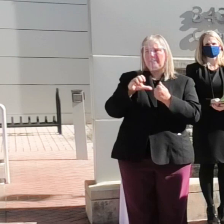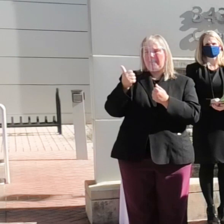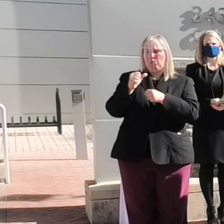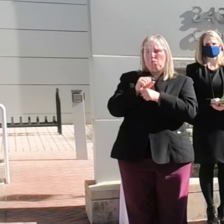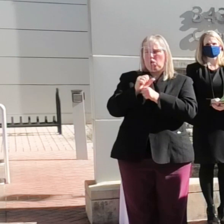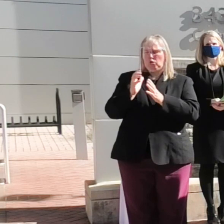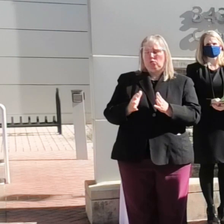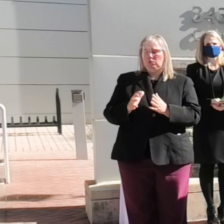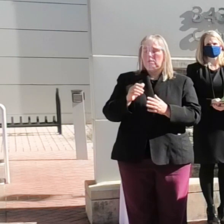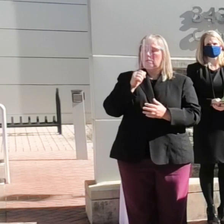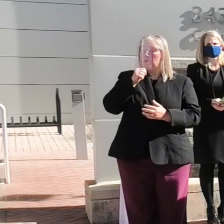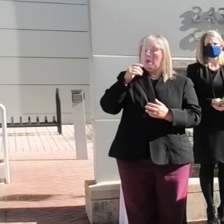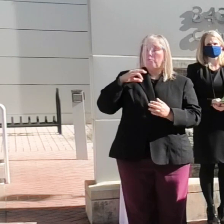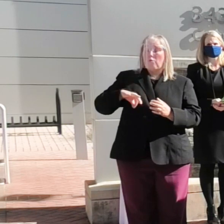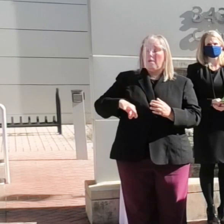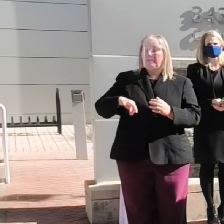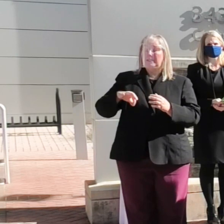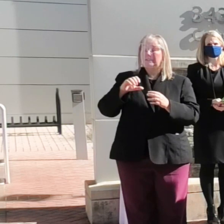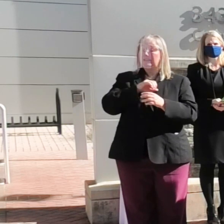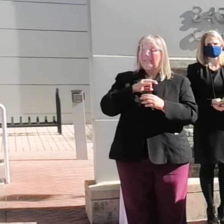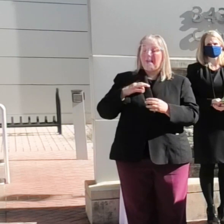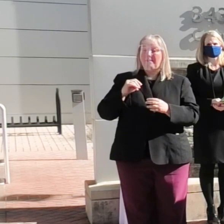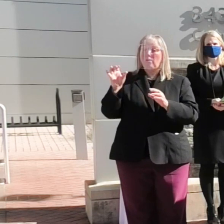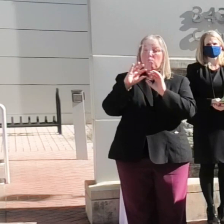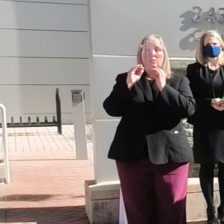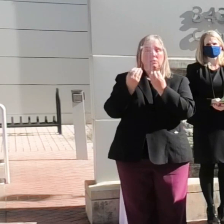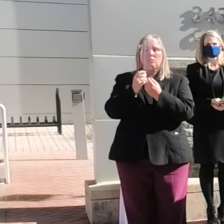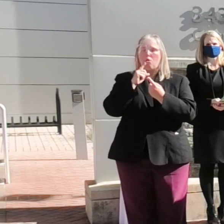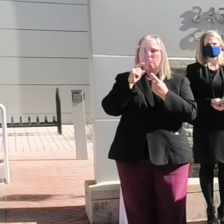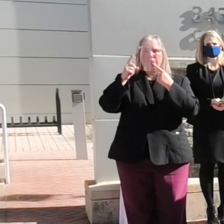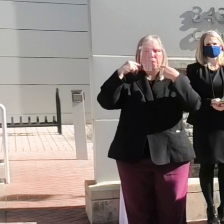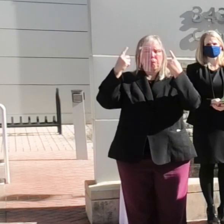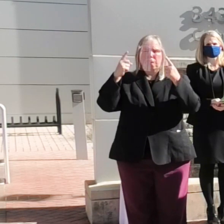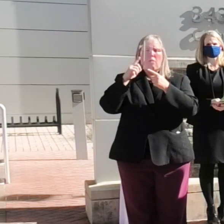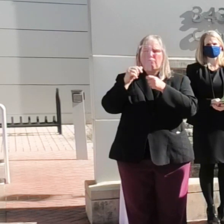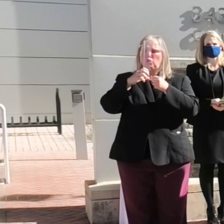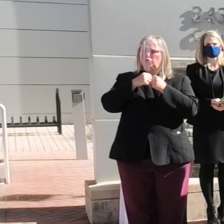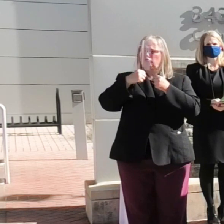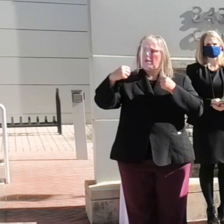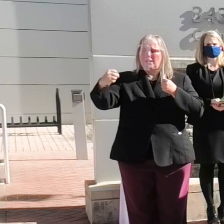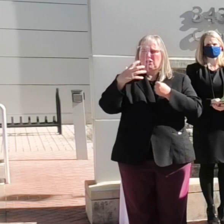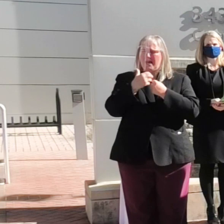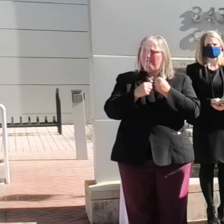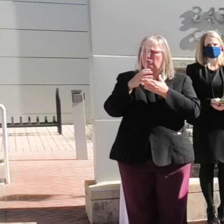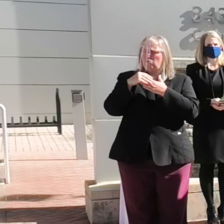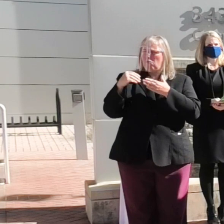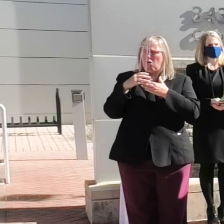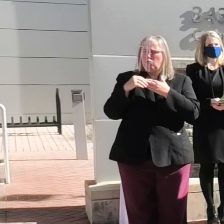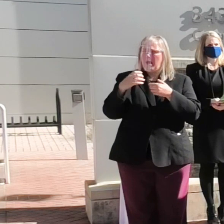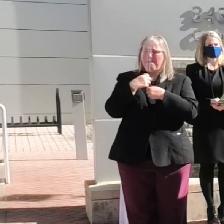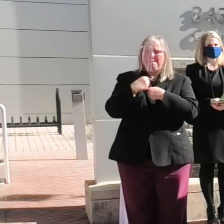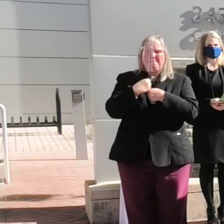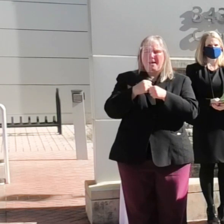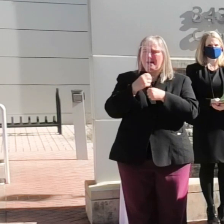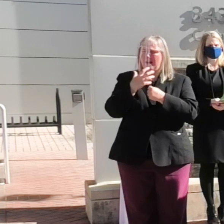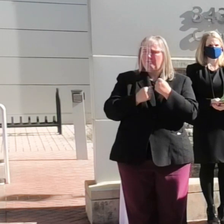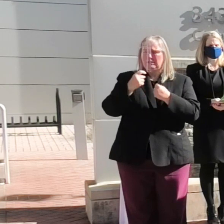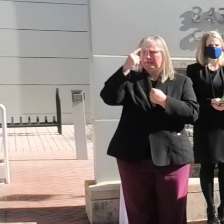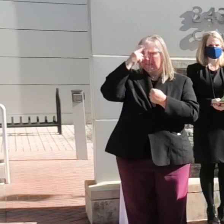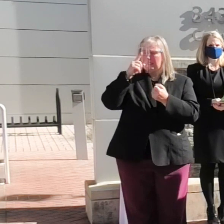staff and their organizations are known for being able to stretch every dollar and make every cent count,